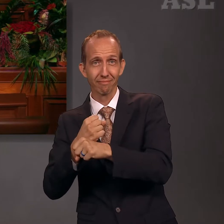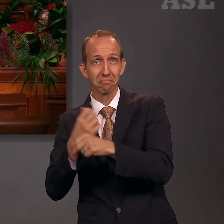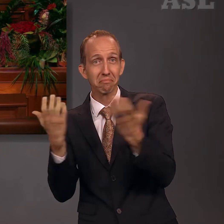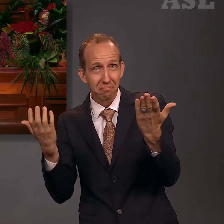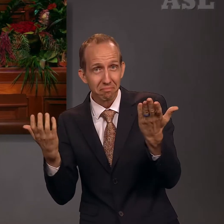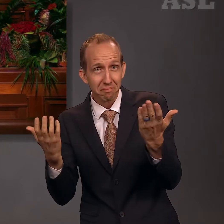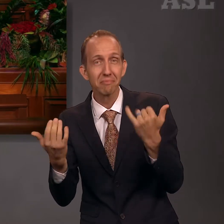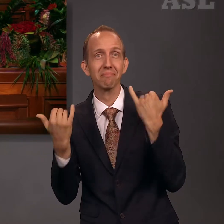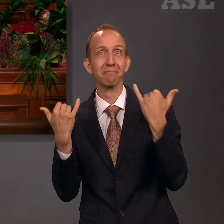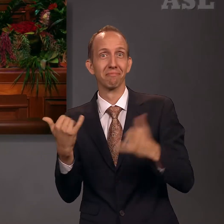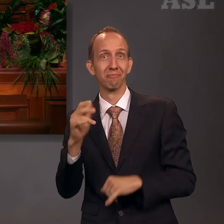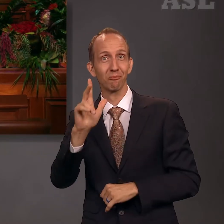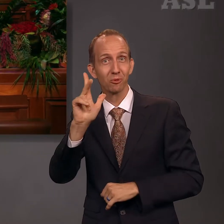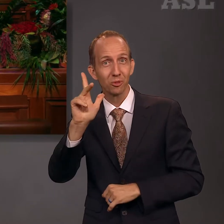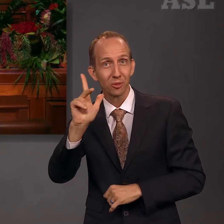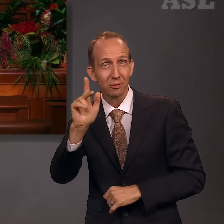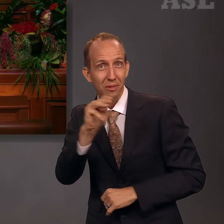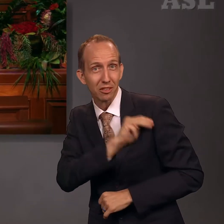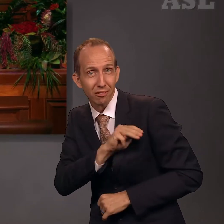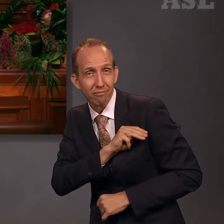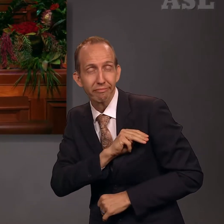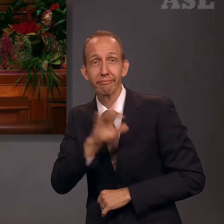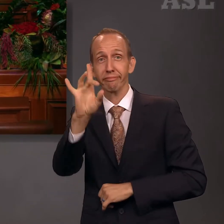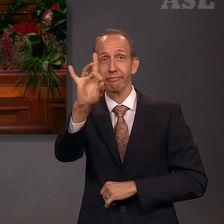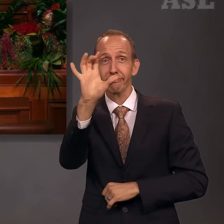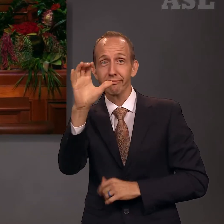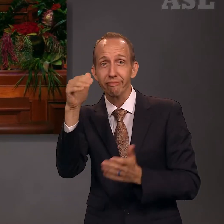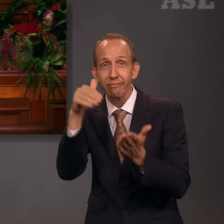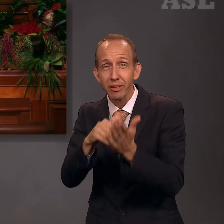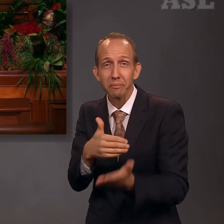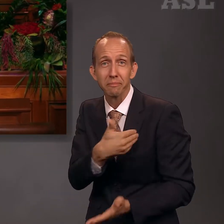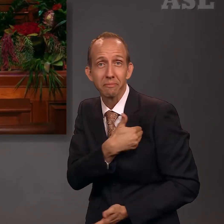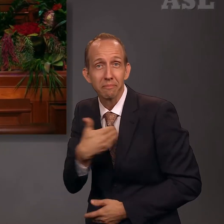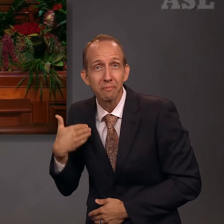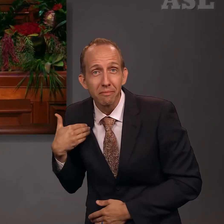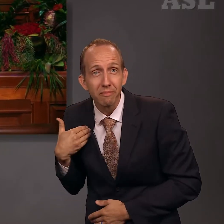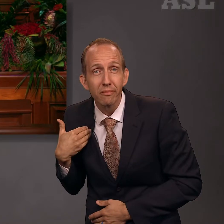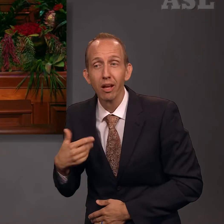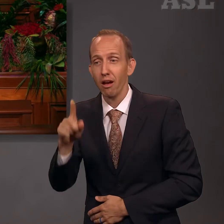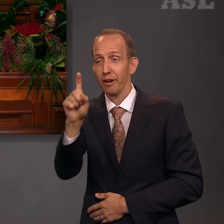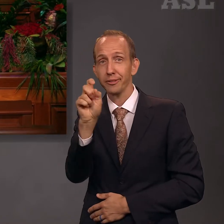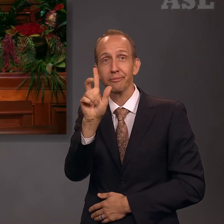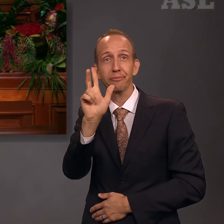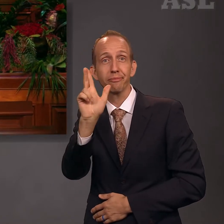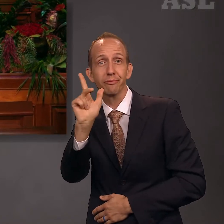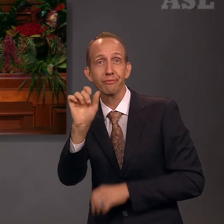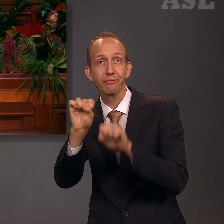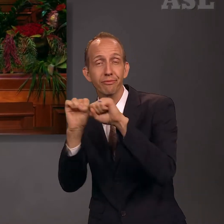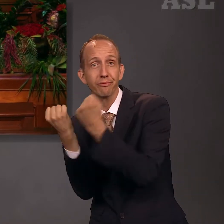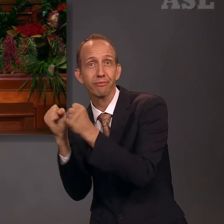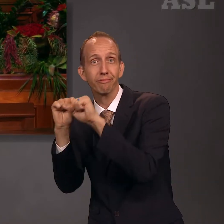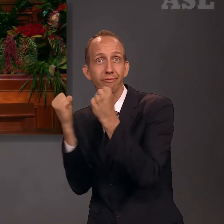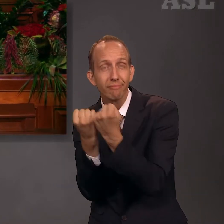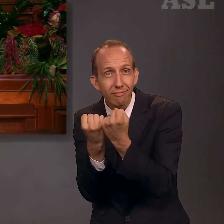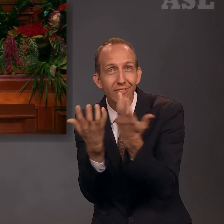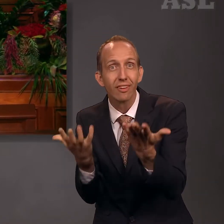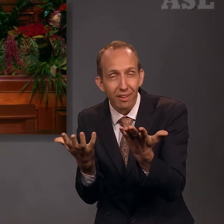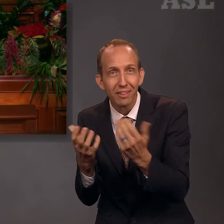Today, there are 23 missions and more than 800,000 members of the Church in 123 stakes.